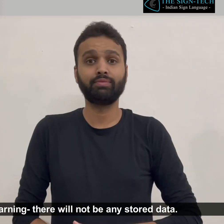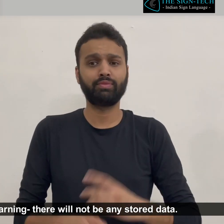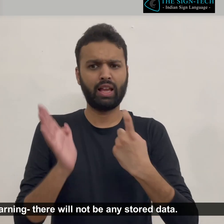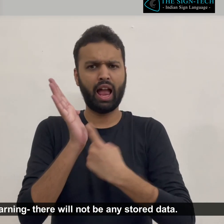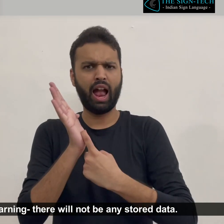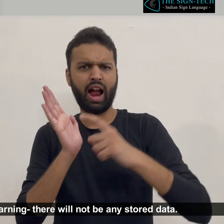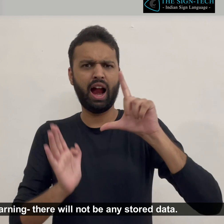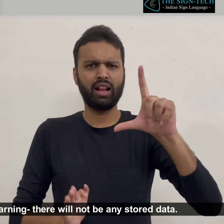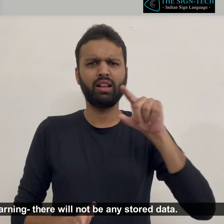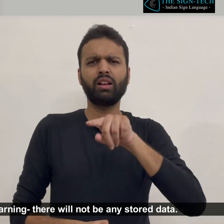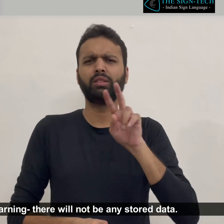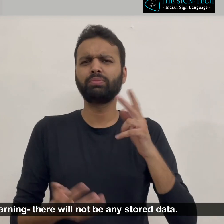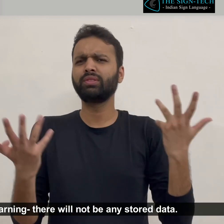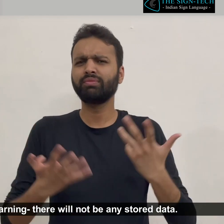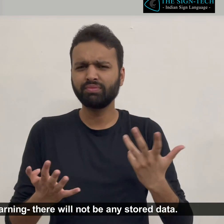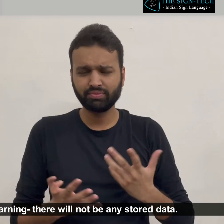Reinforcement learning there will not be any stored data.